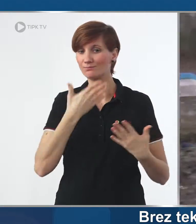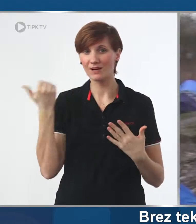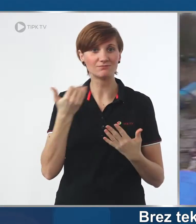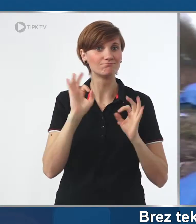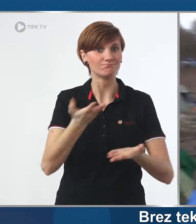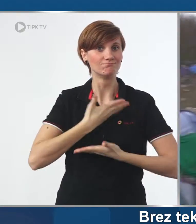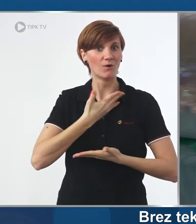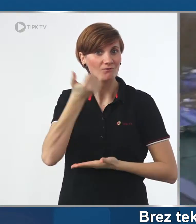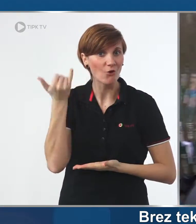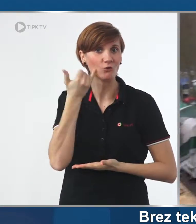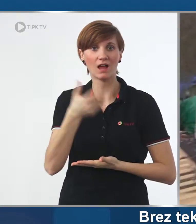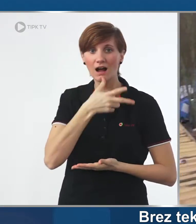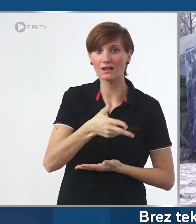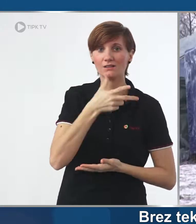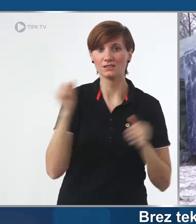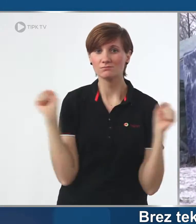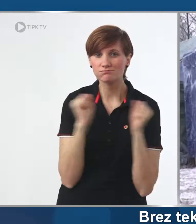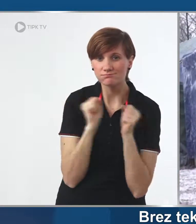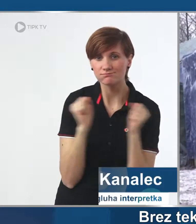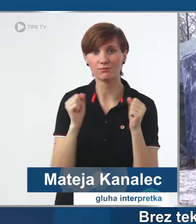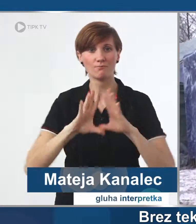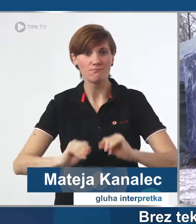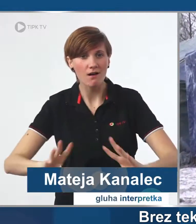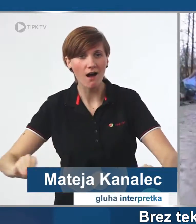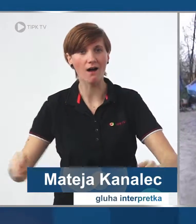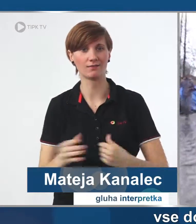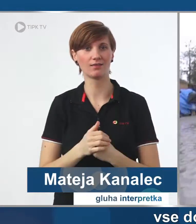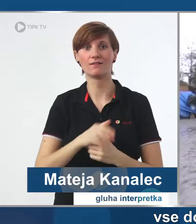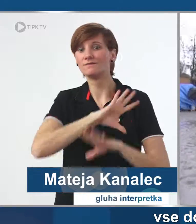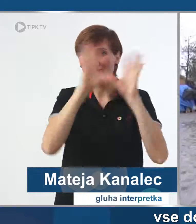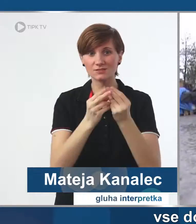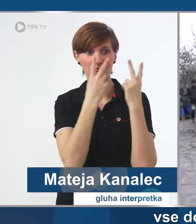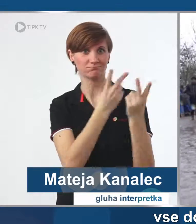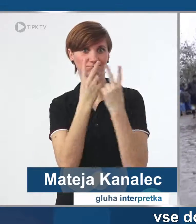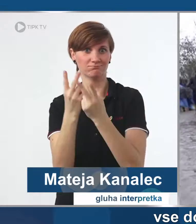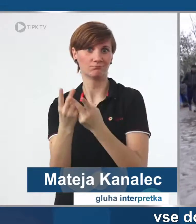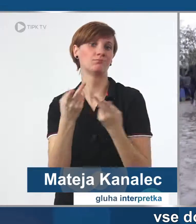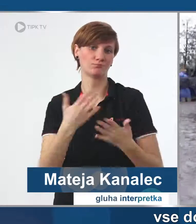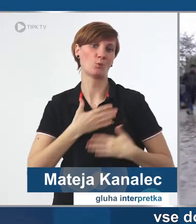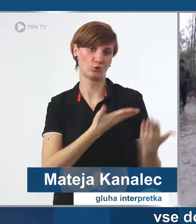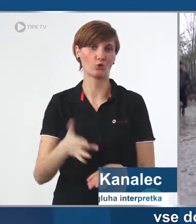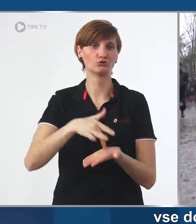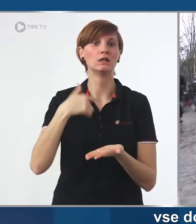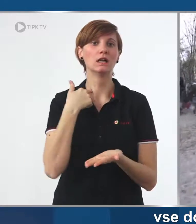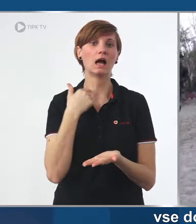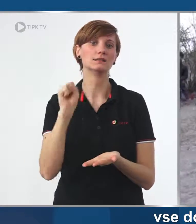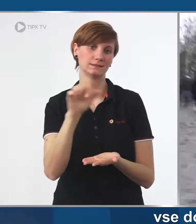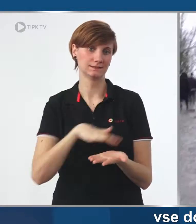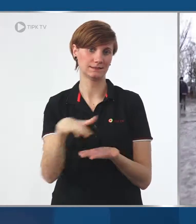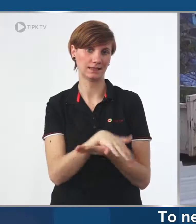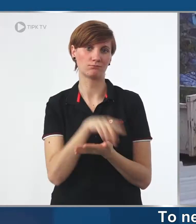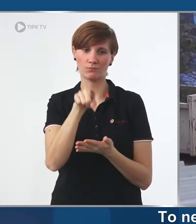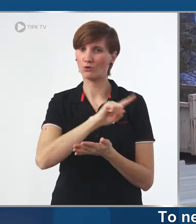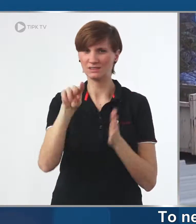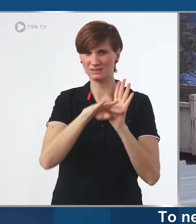No running water, no electricity, winter cold and sludge as far as the eye can see. Welcome to Grand Saint.